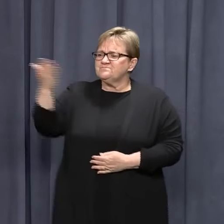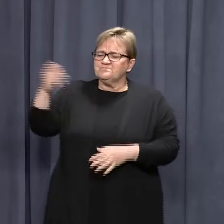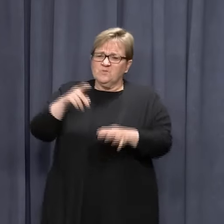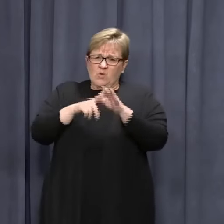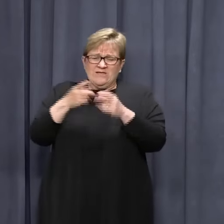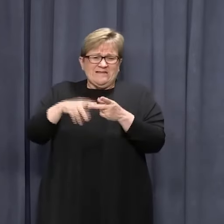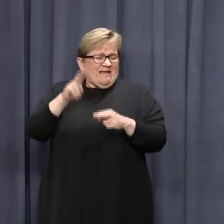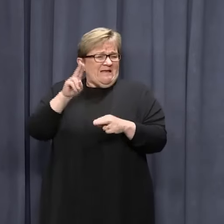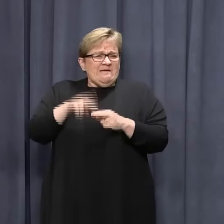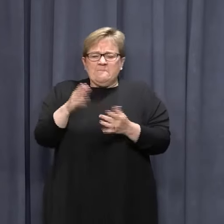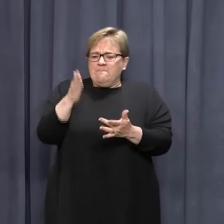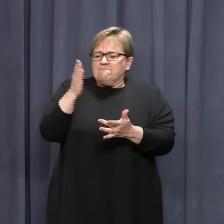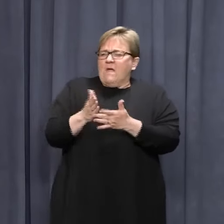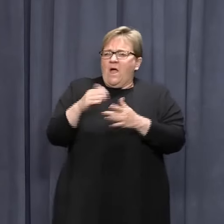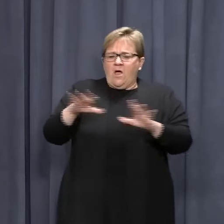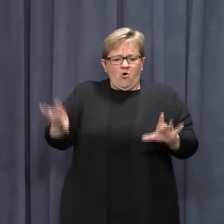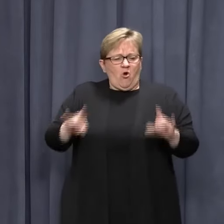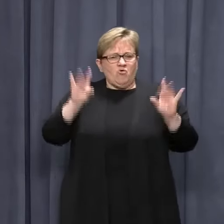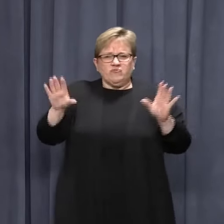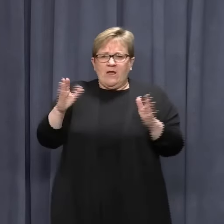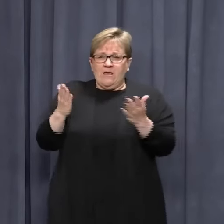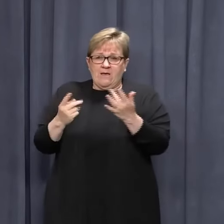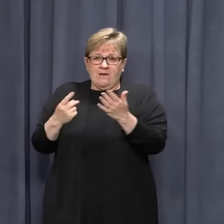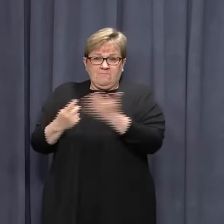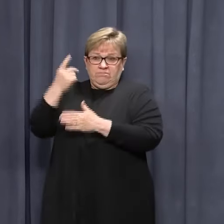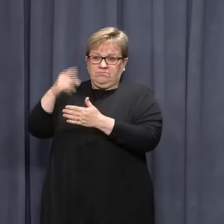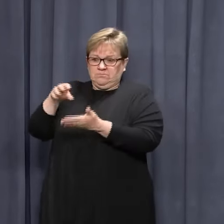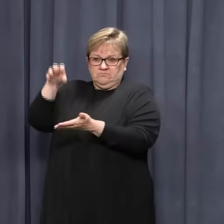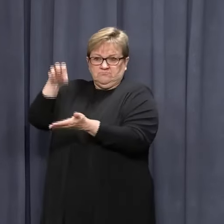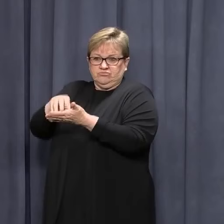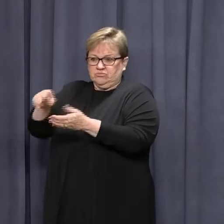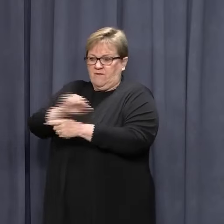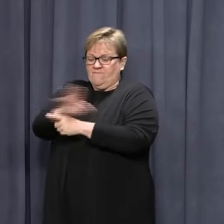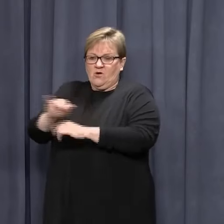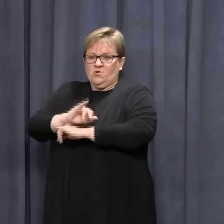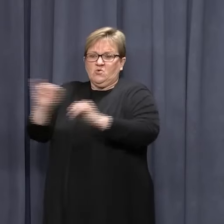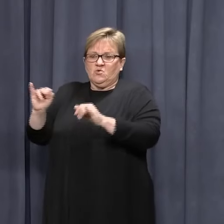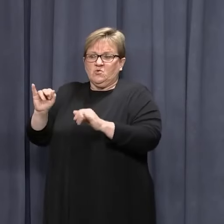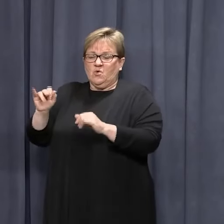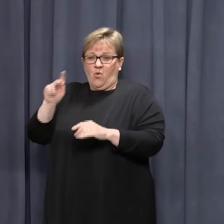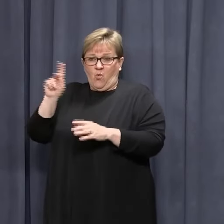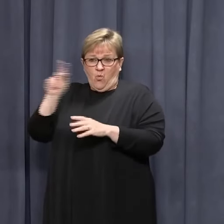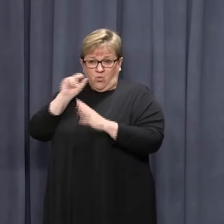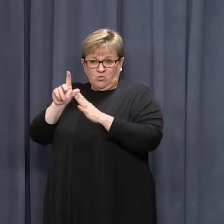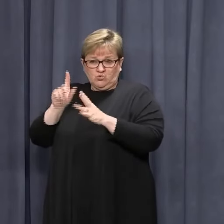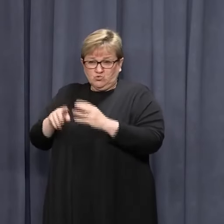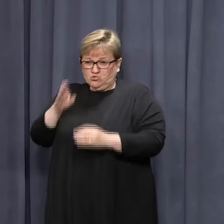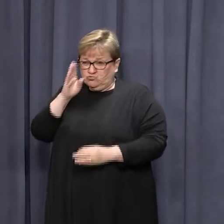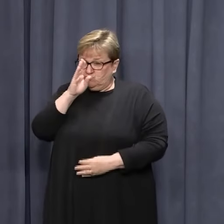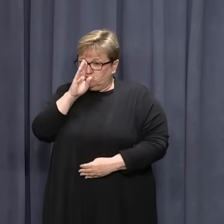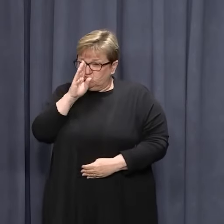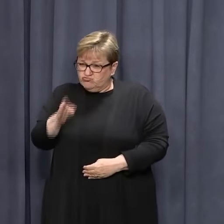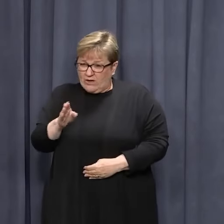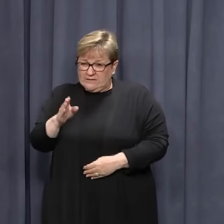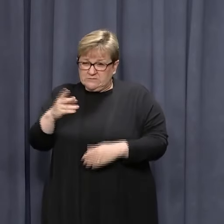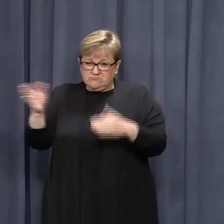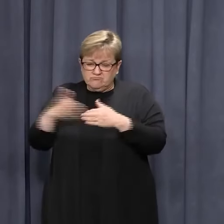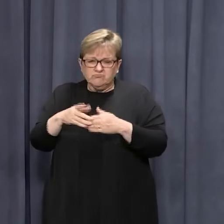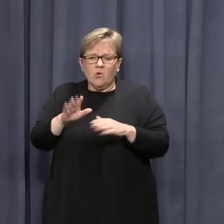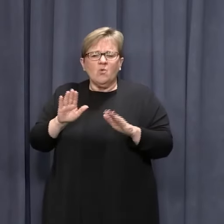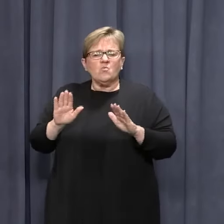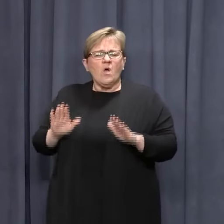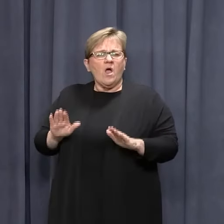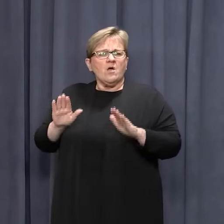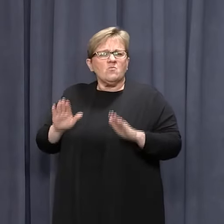cluster somewhere around the country, how long before you reacted to it, would you give it a chance to